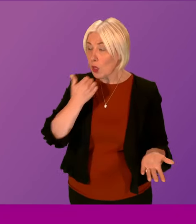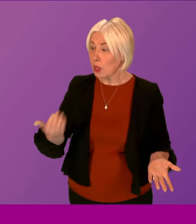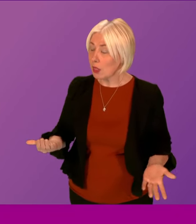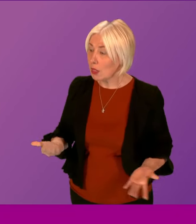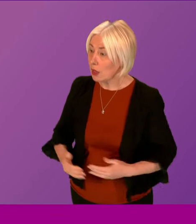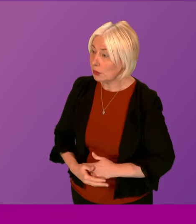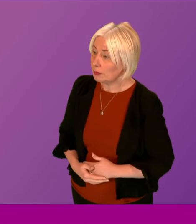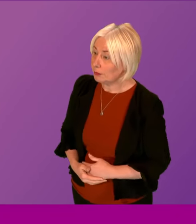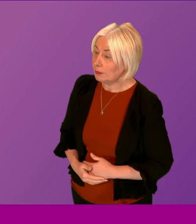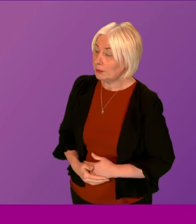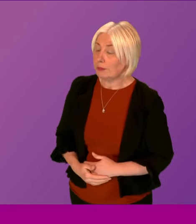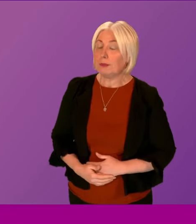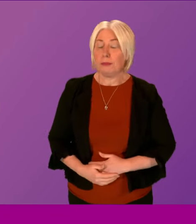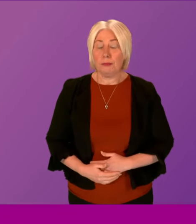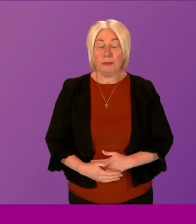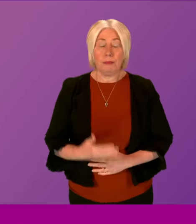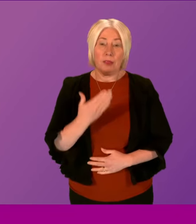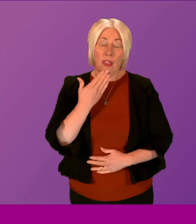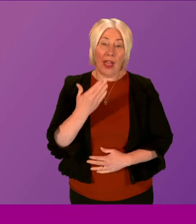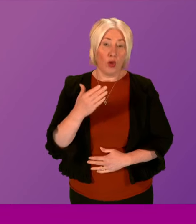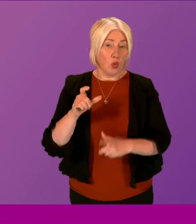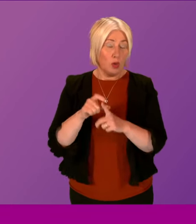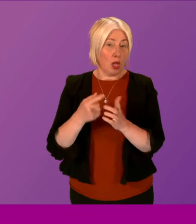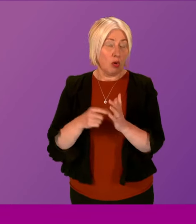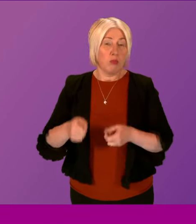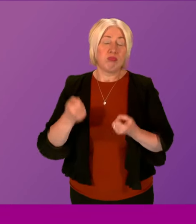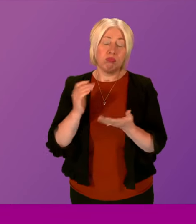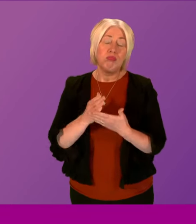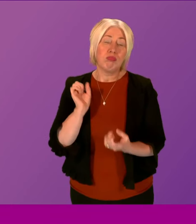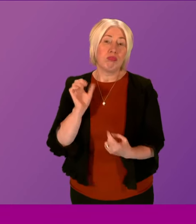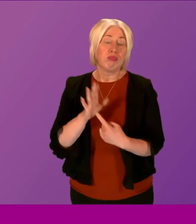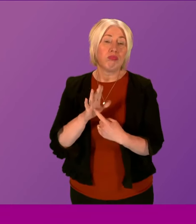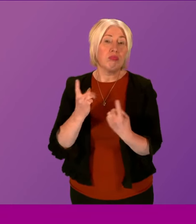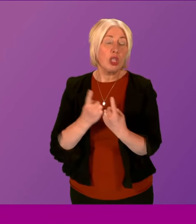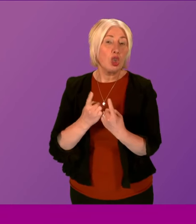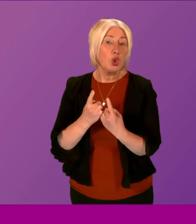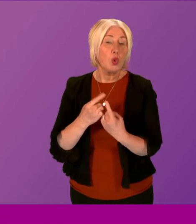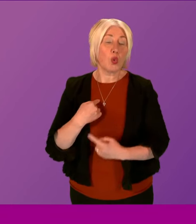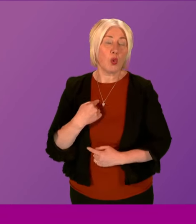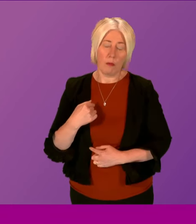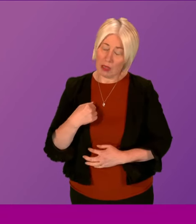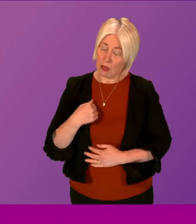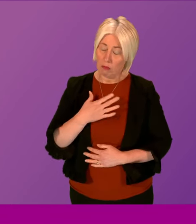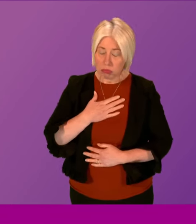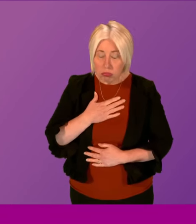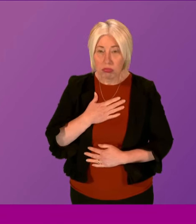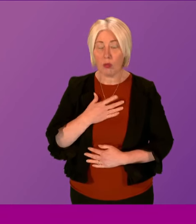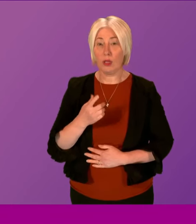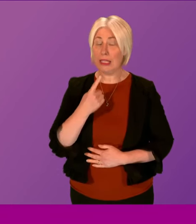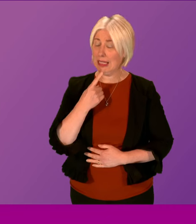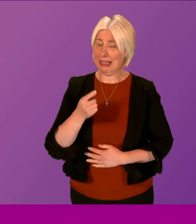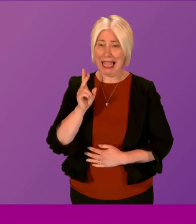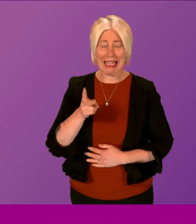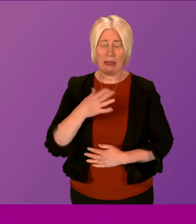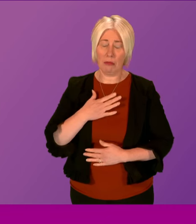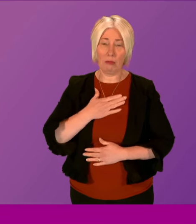President Officer, can I thank Douglas Ross for raising an exceptionally important issue. Let me, first and foremost, give once again